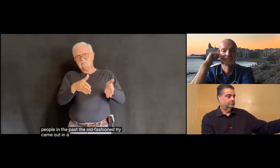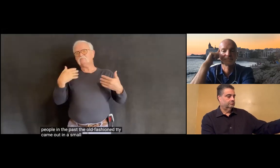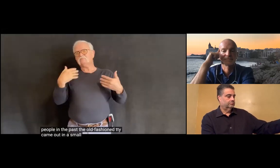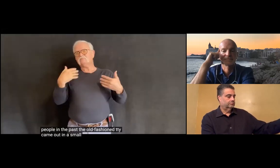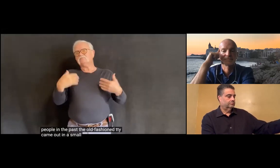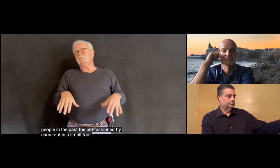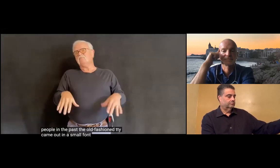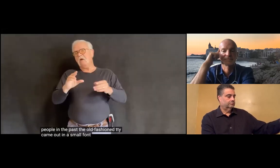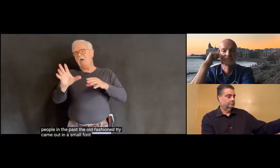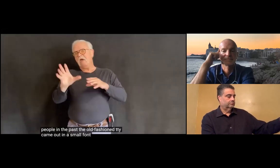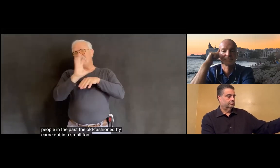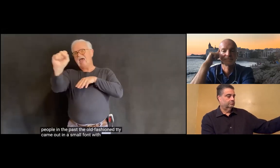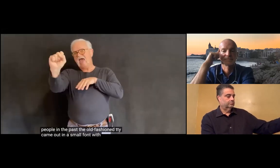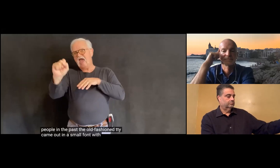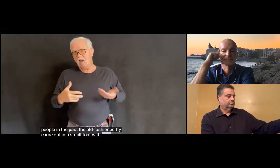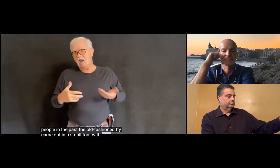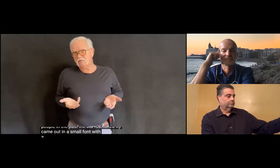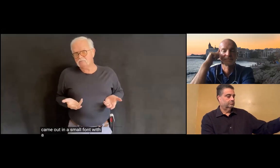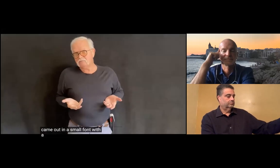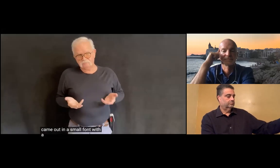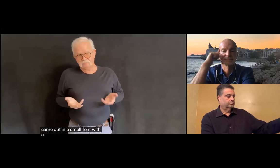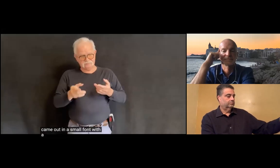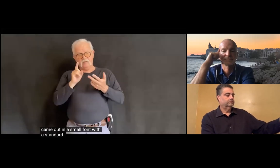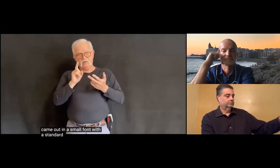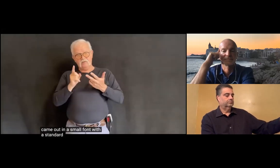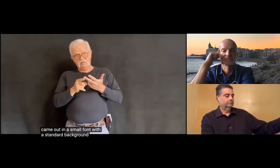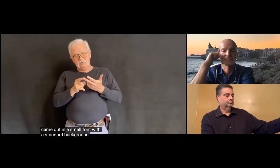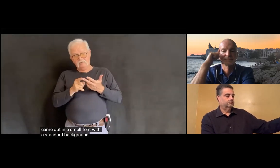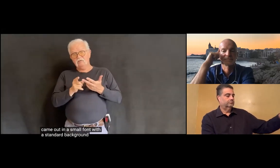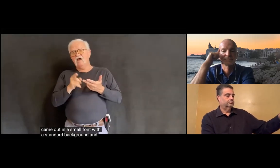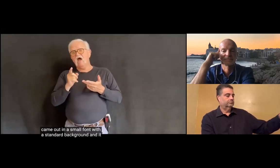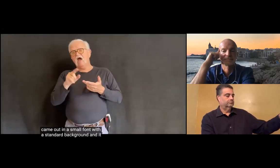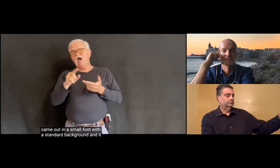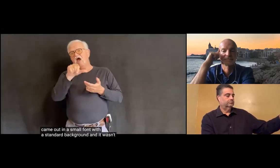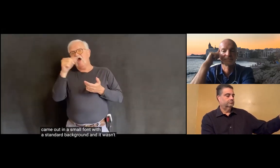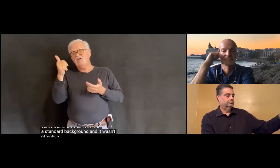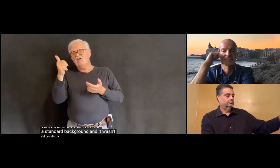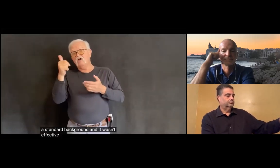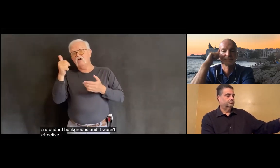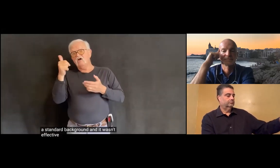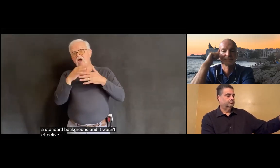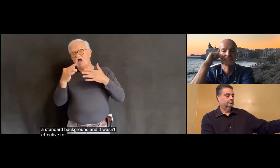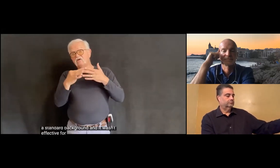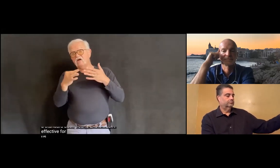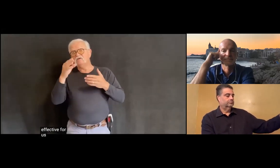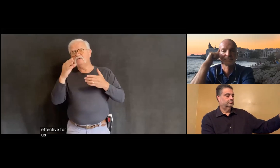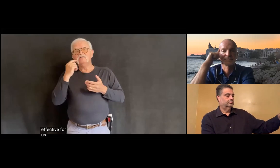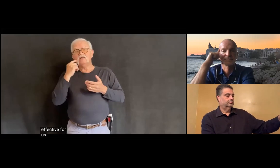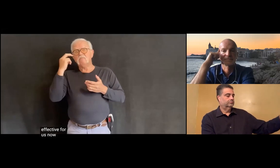small time with standard backgrounds, and it wasn't effective for us.